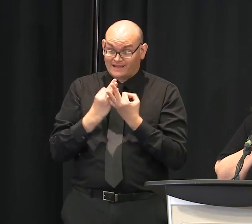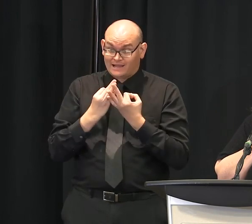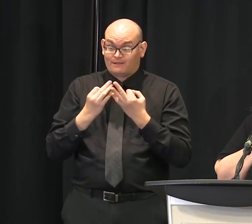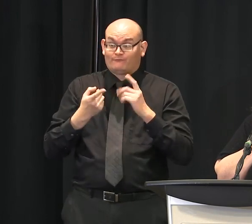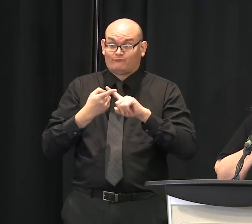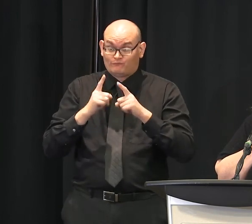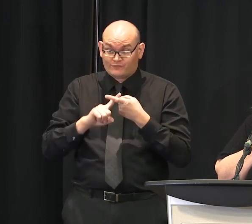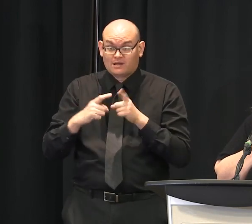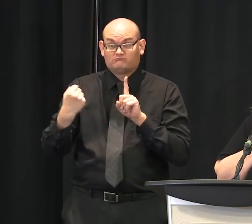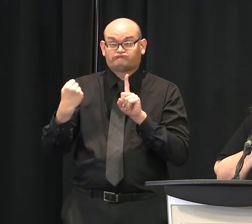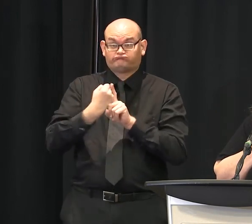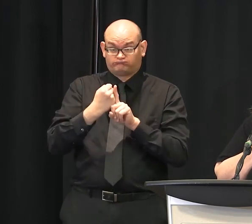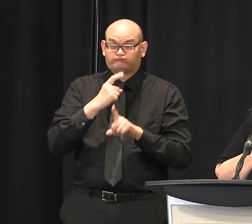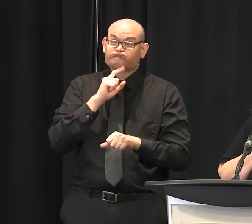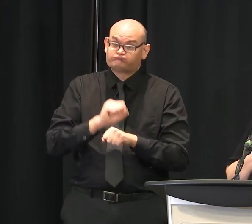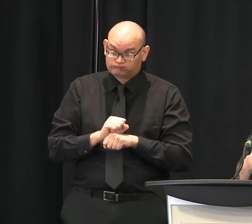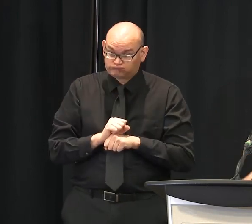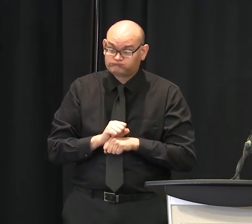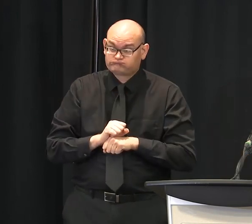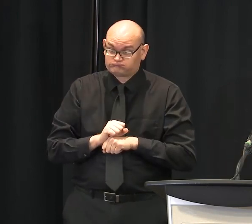So it really hits home.